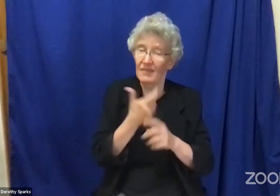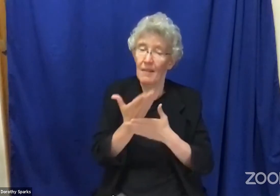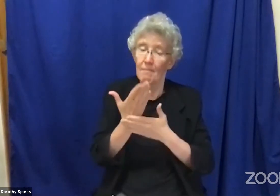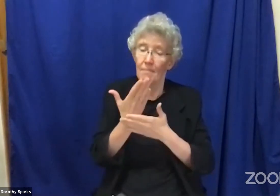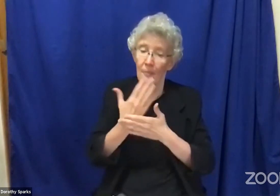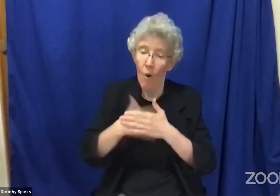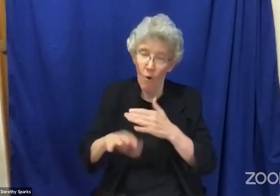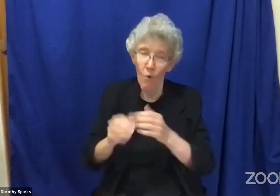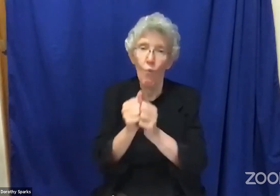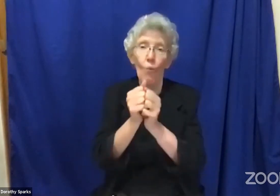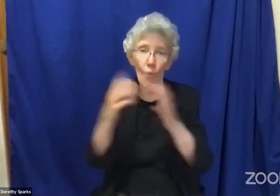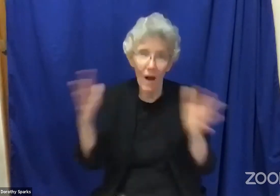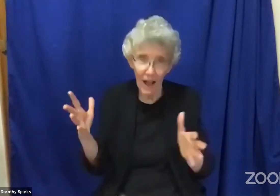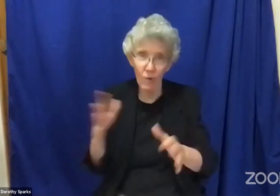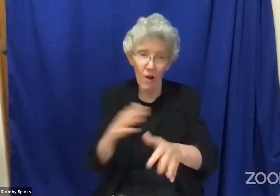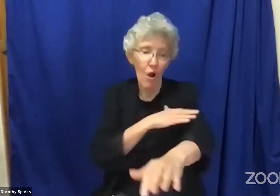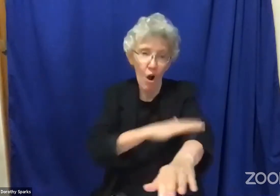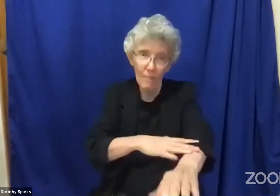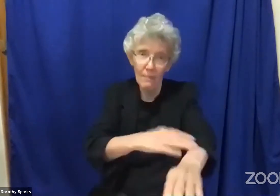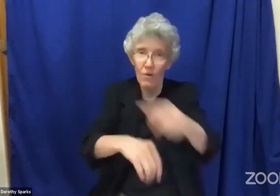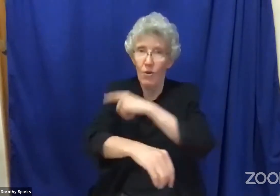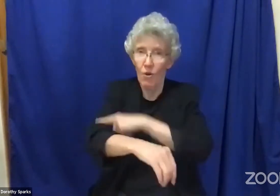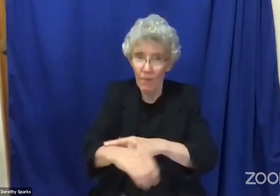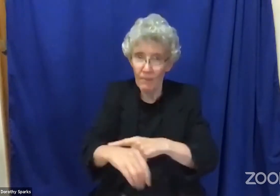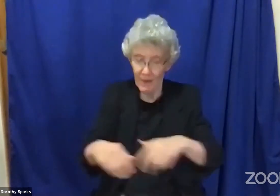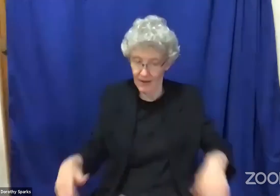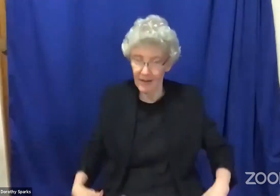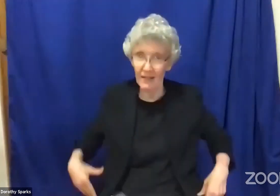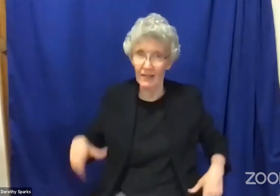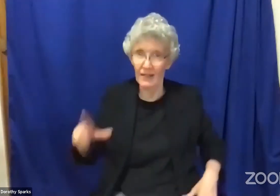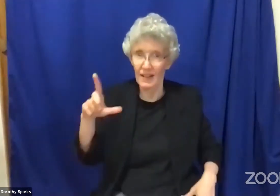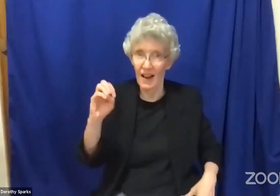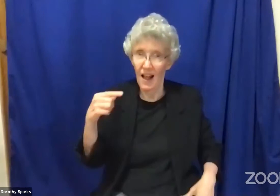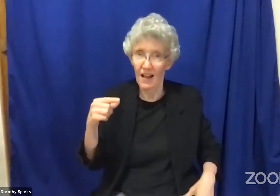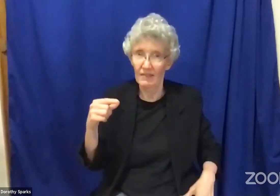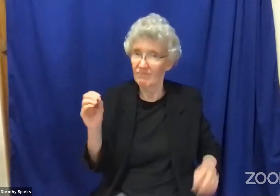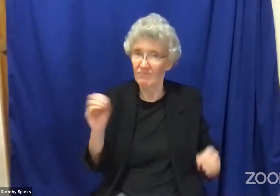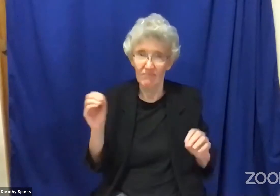about a man who was born without any arms or legs.